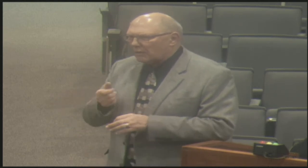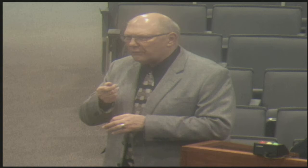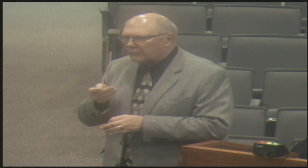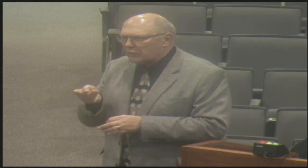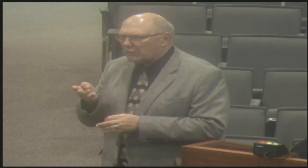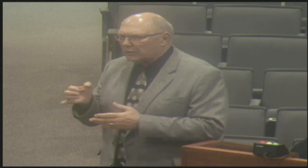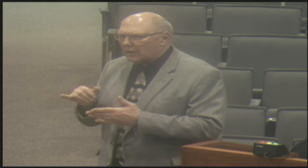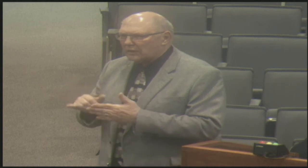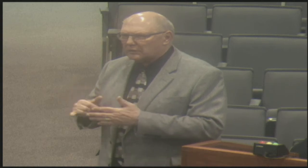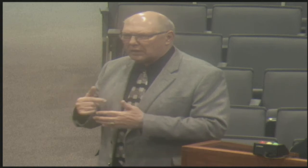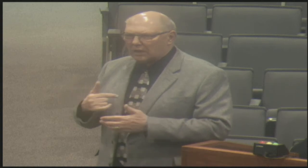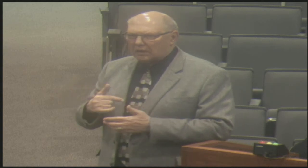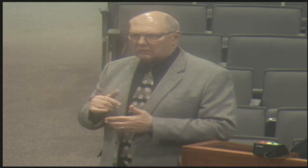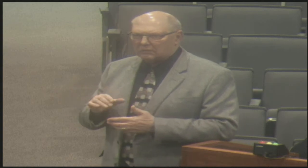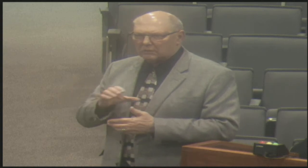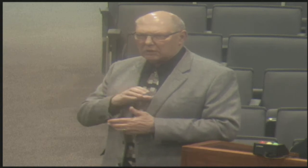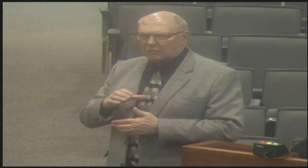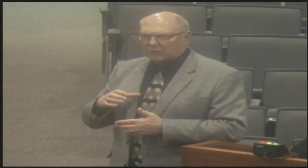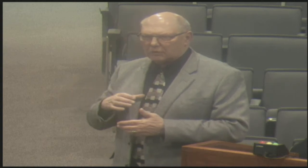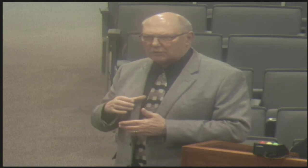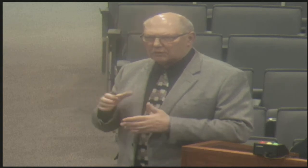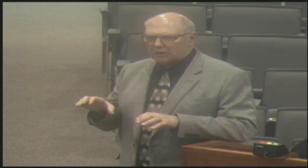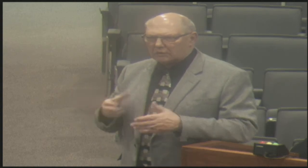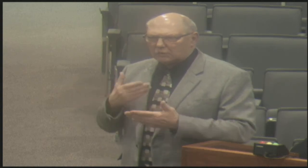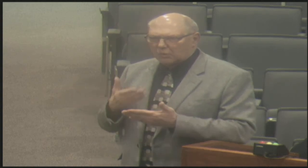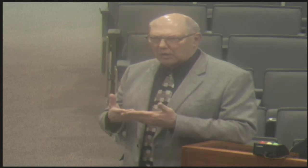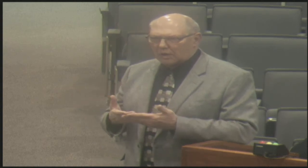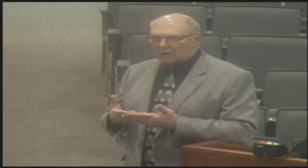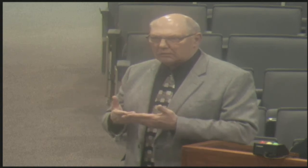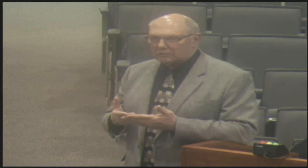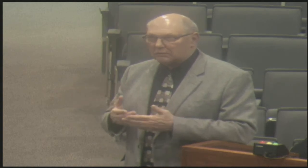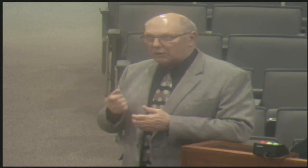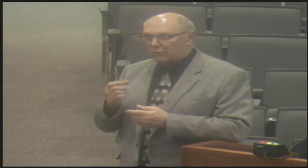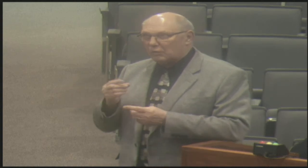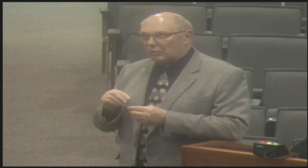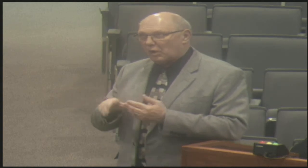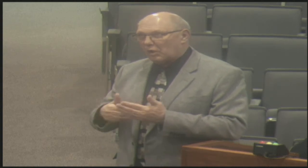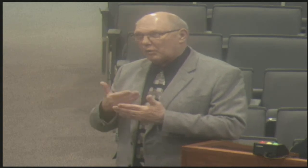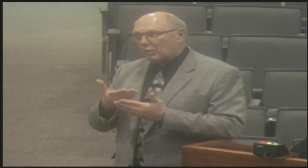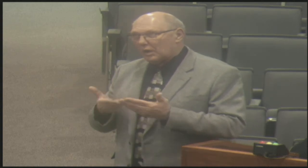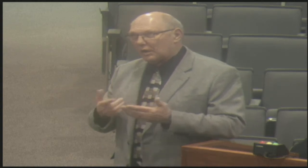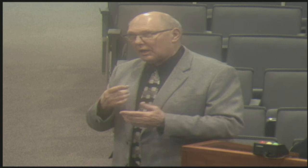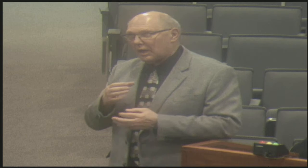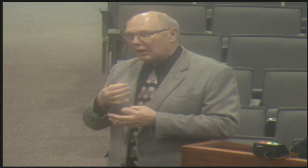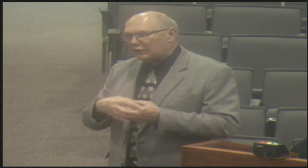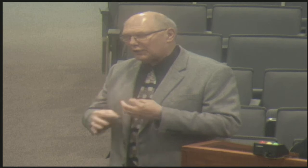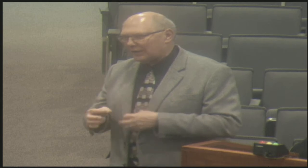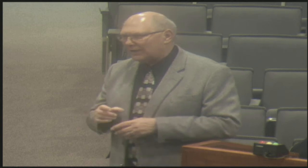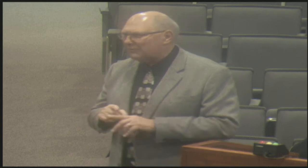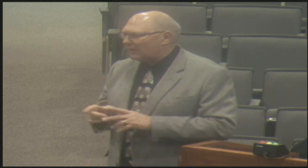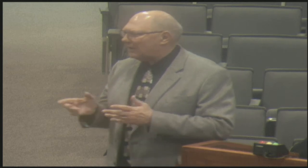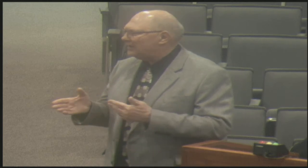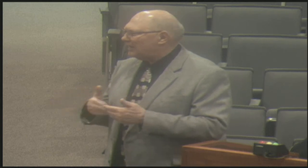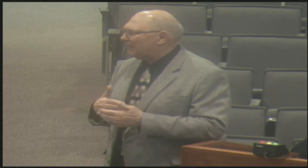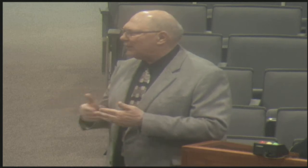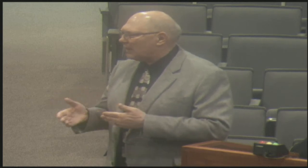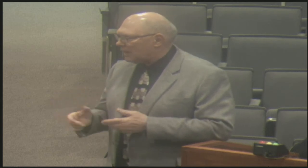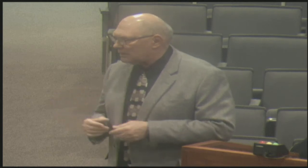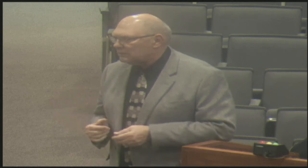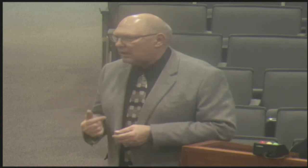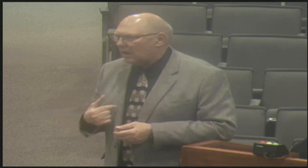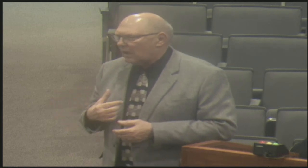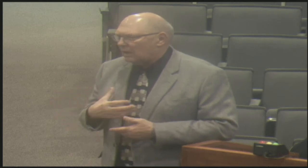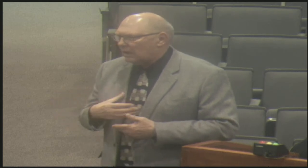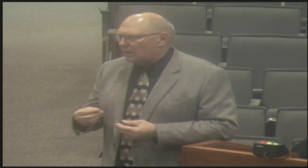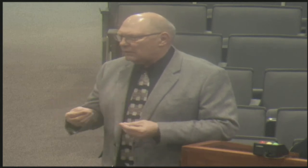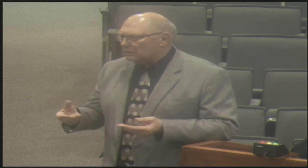stand here and describe all of them. There are a few choice duties that our commission does very, very well. They do